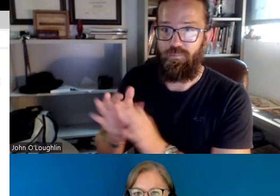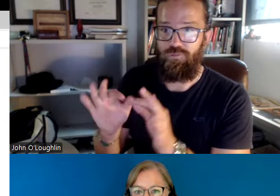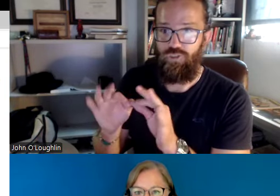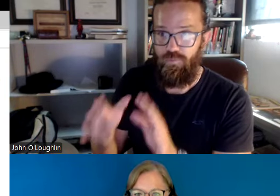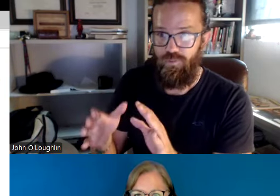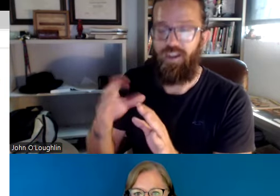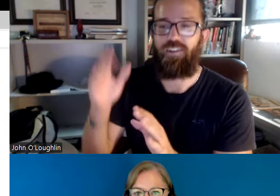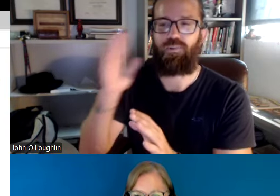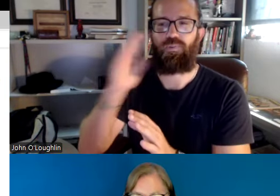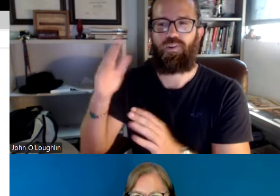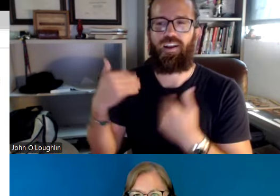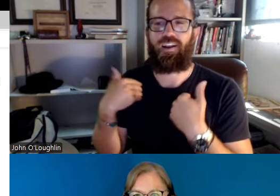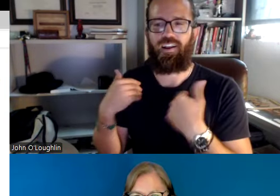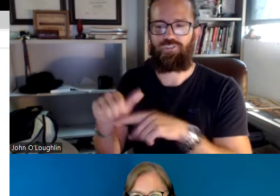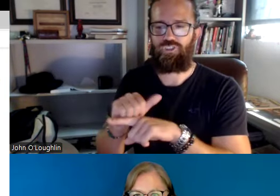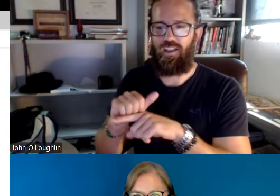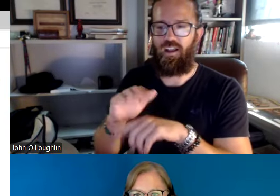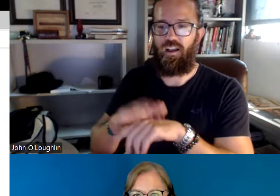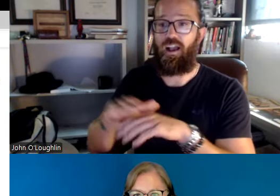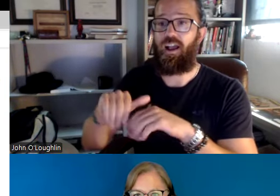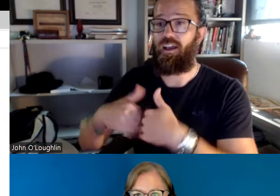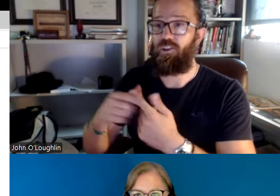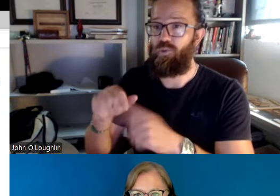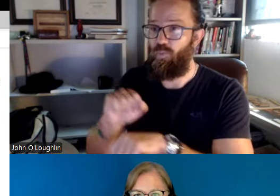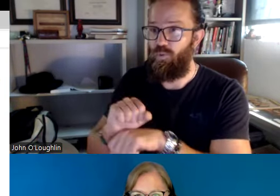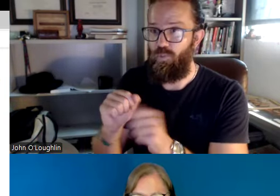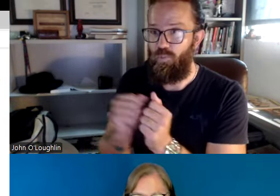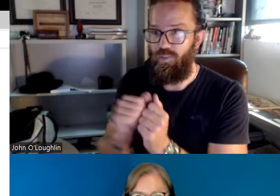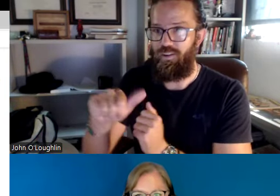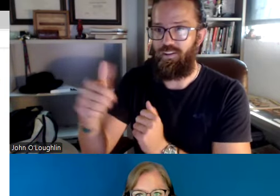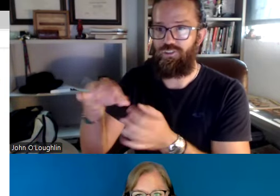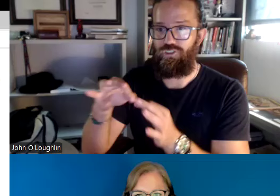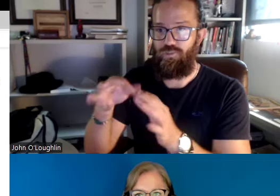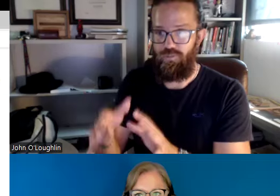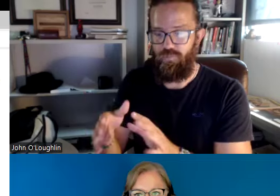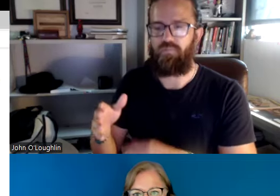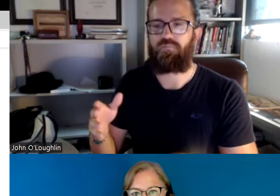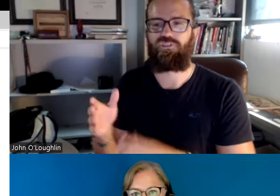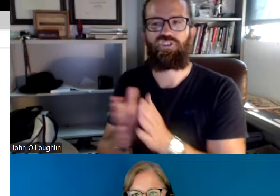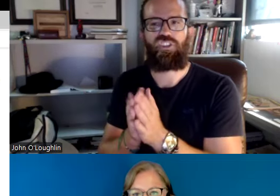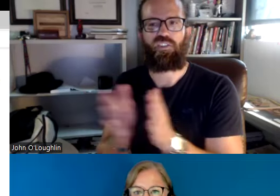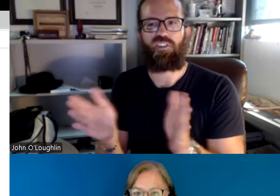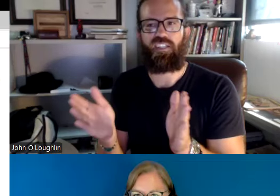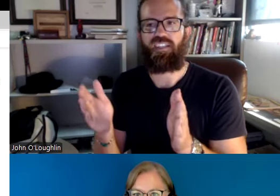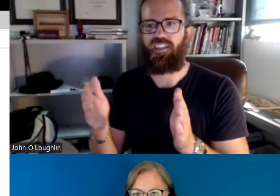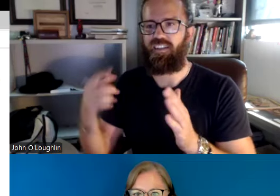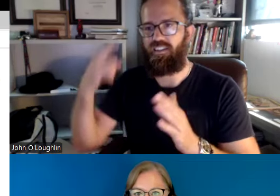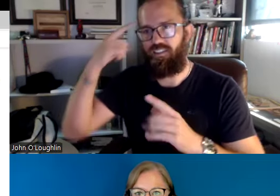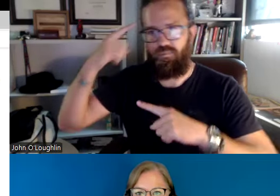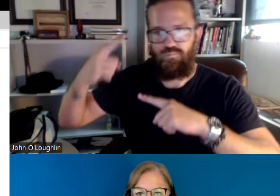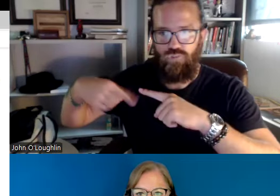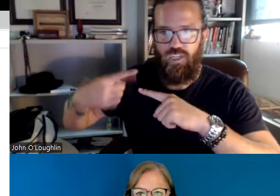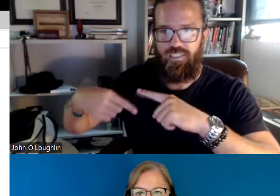We'll get training and learning to become an interpreter. We'll have that practice on how to work with other interpreters